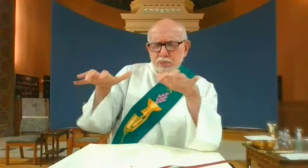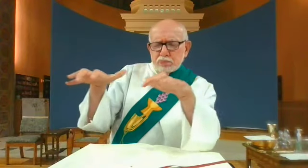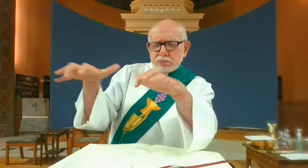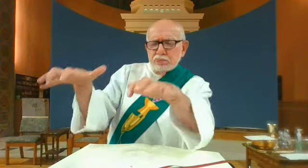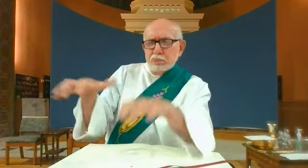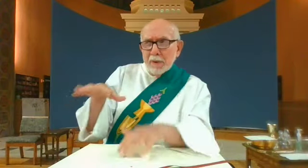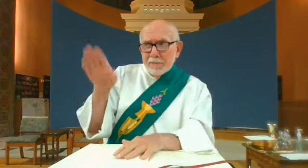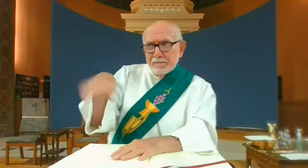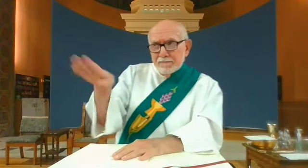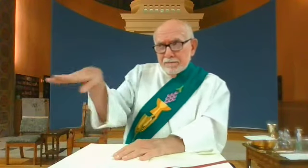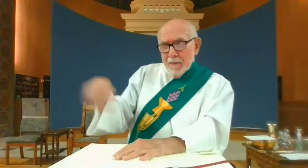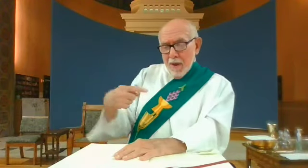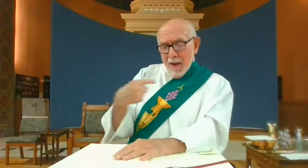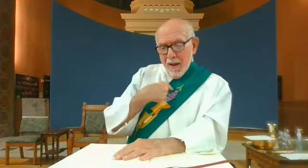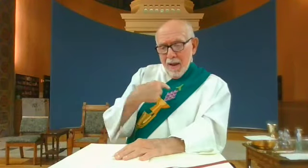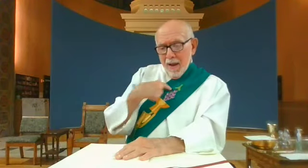Jesus said to the crowds,